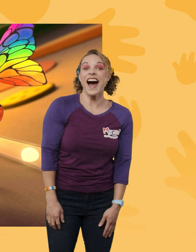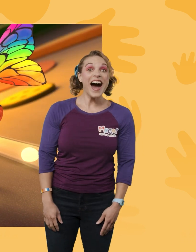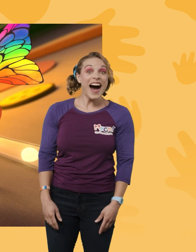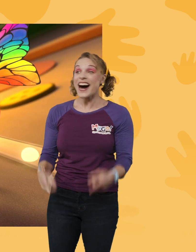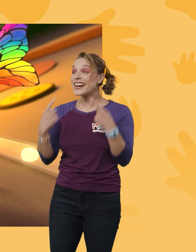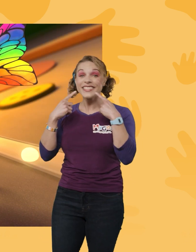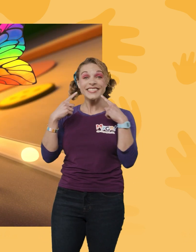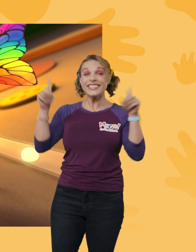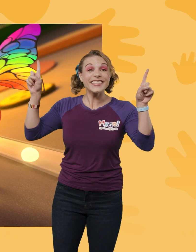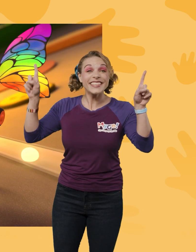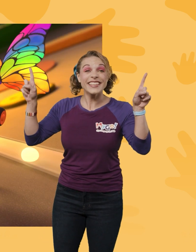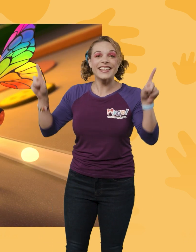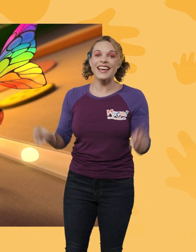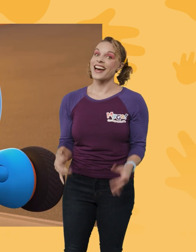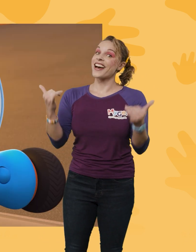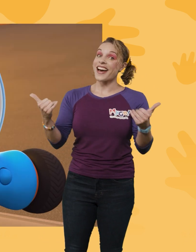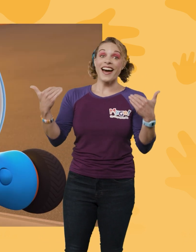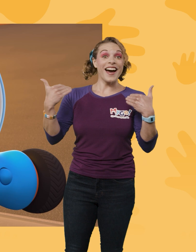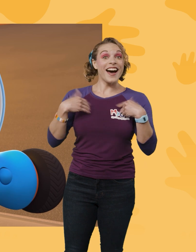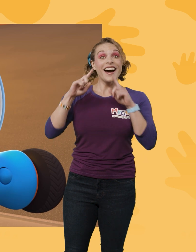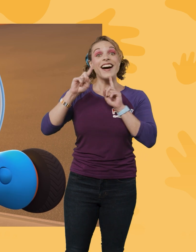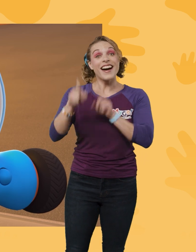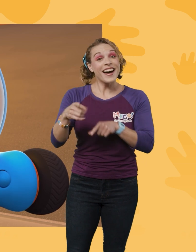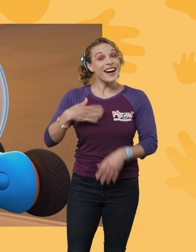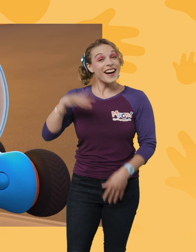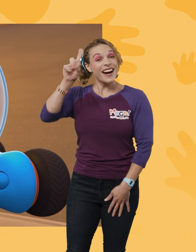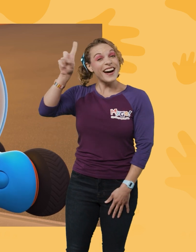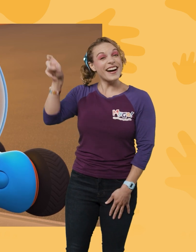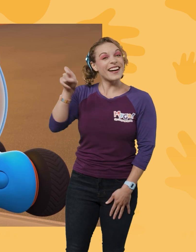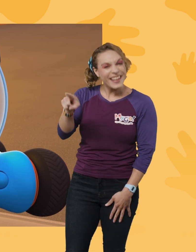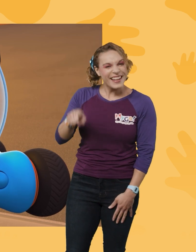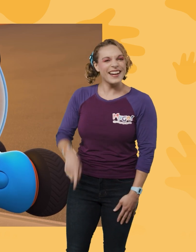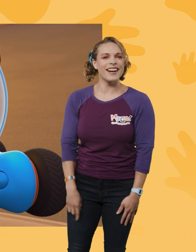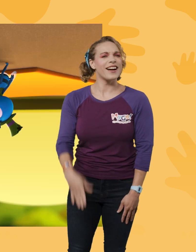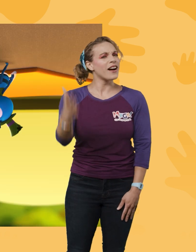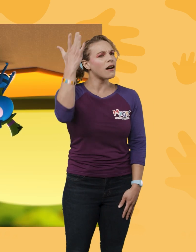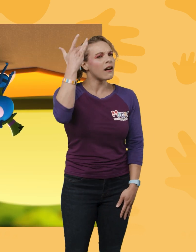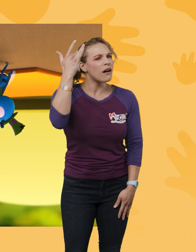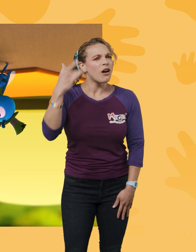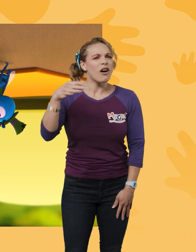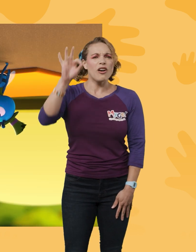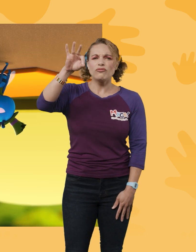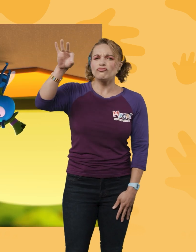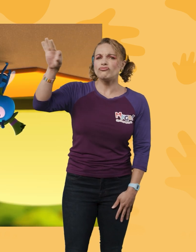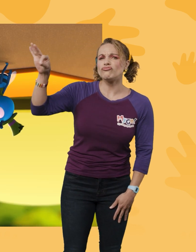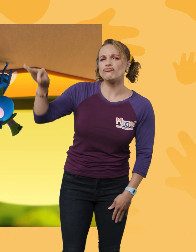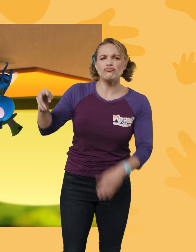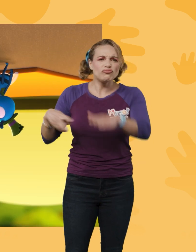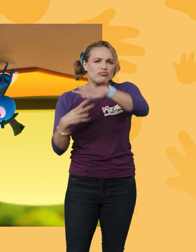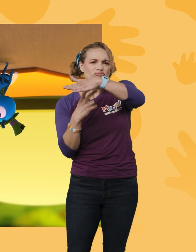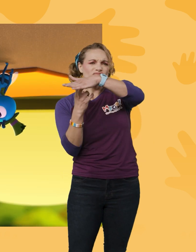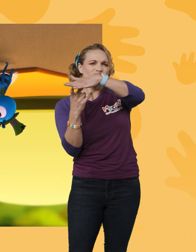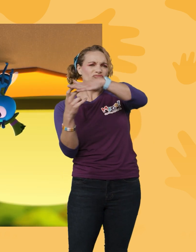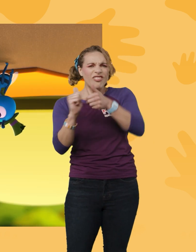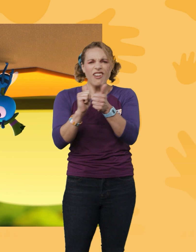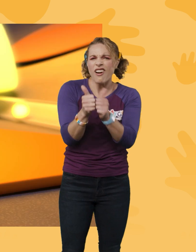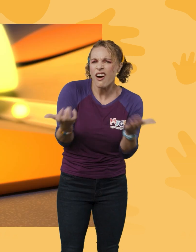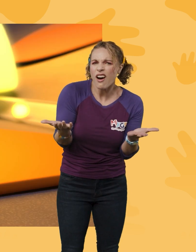We did it. And I have the answer to my question. How do flies walk on the ceiling? Fly